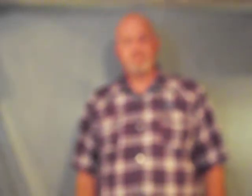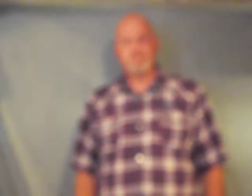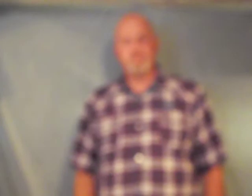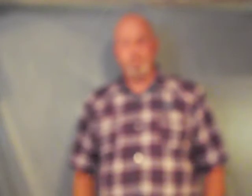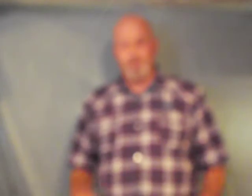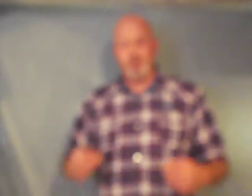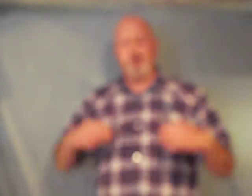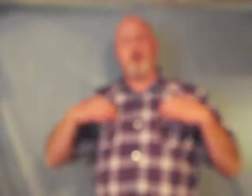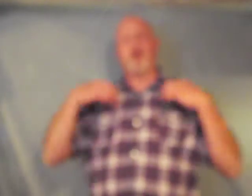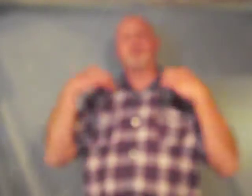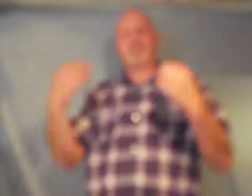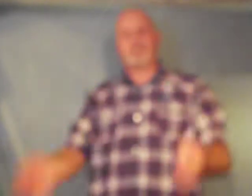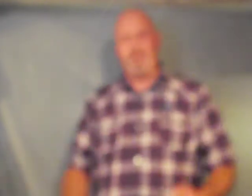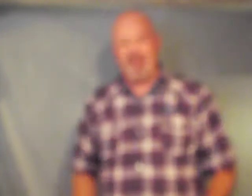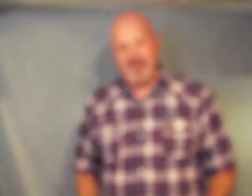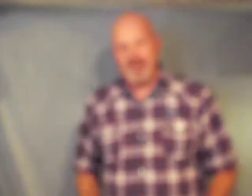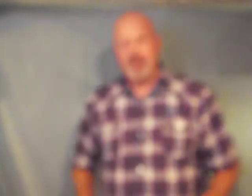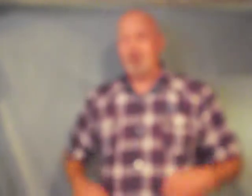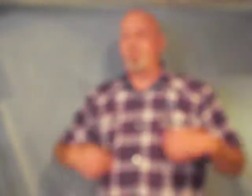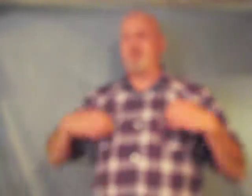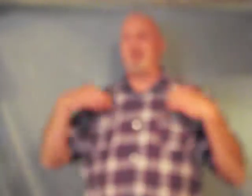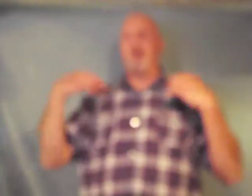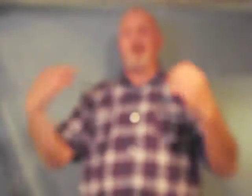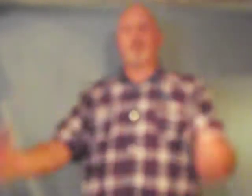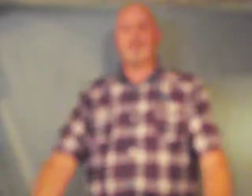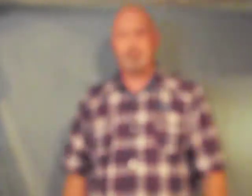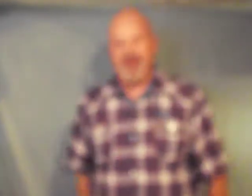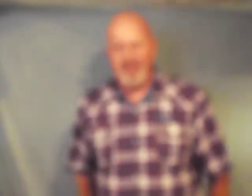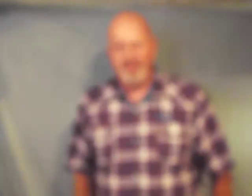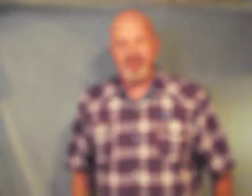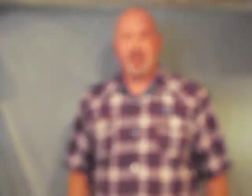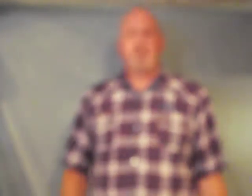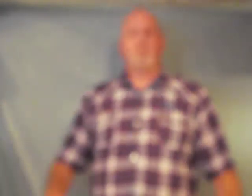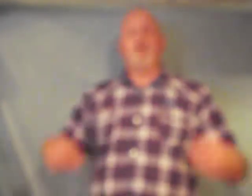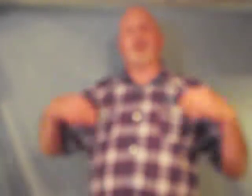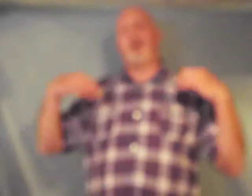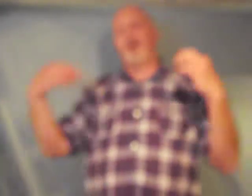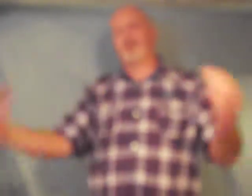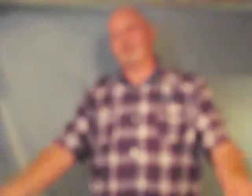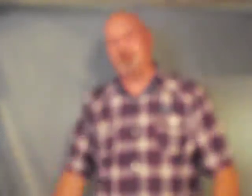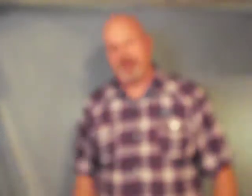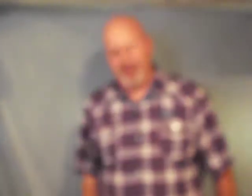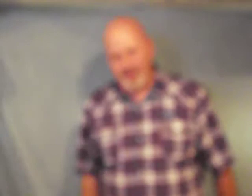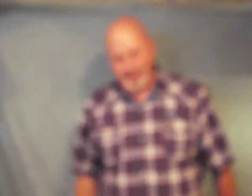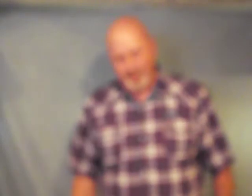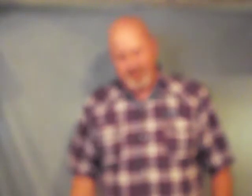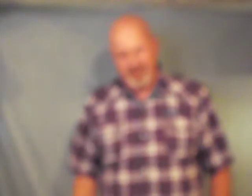we are all to speak it we are all to believe it we are all to encourage from it